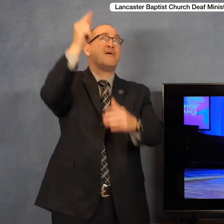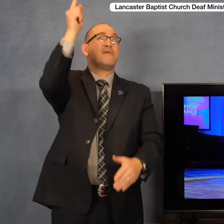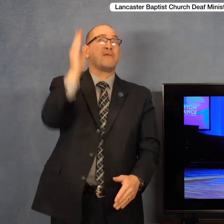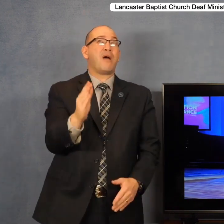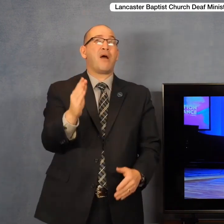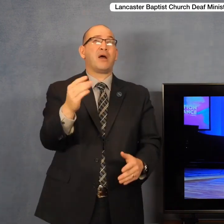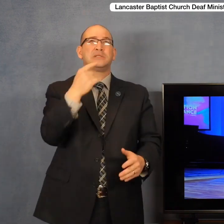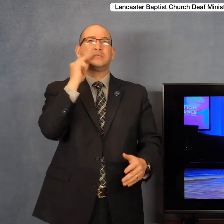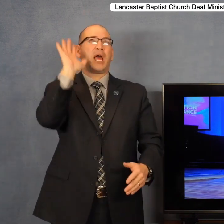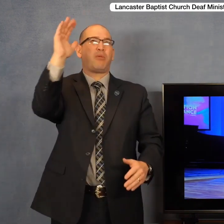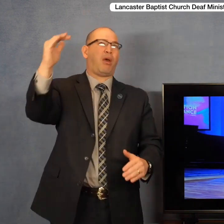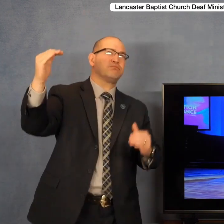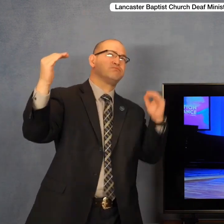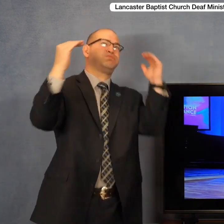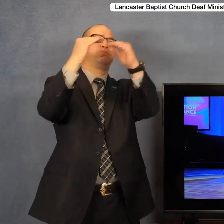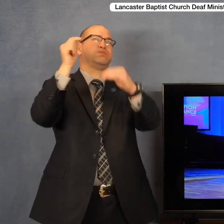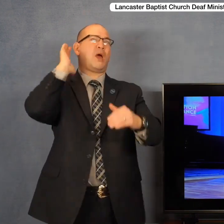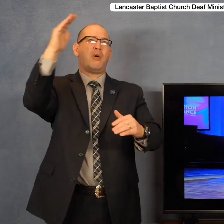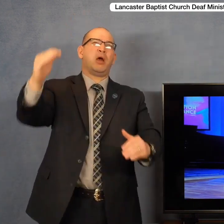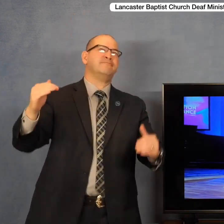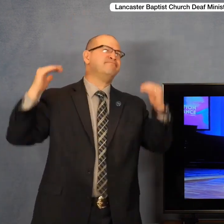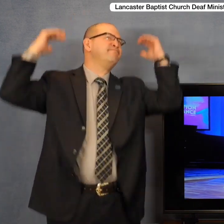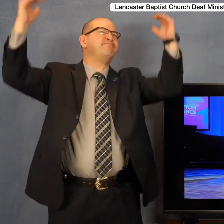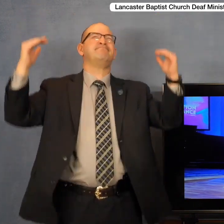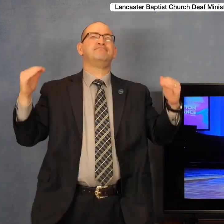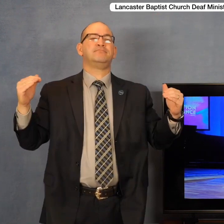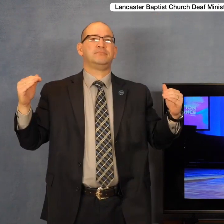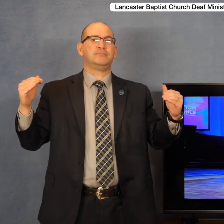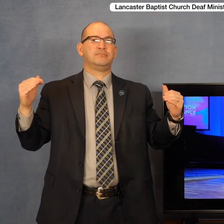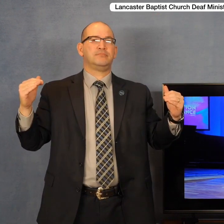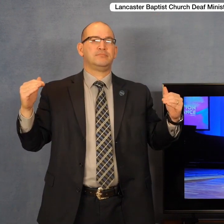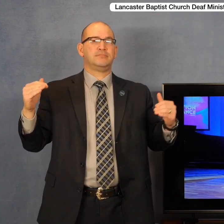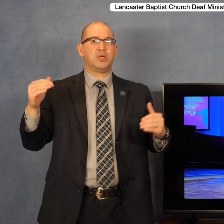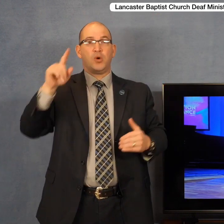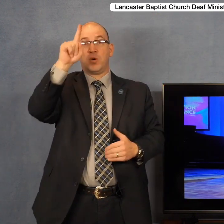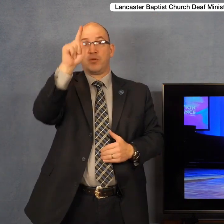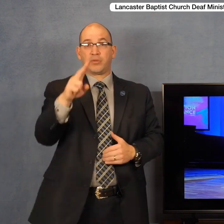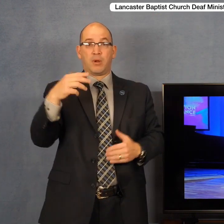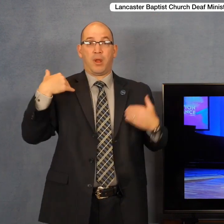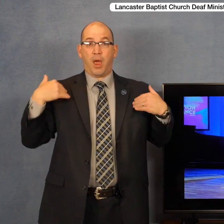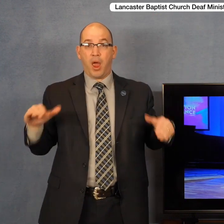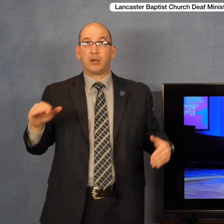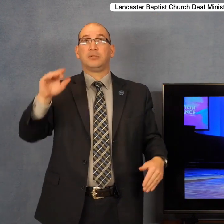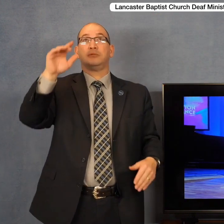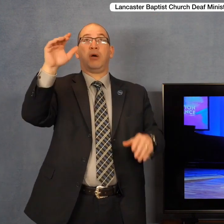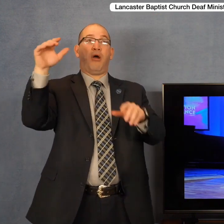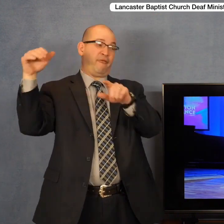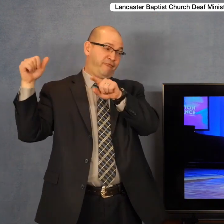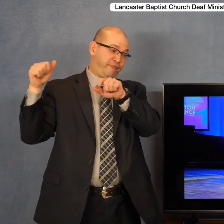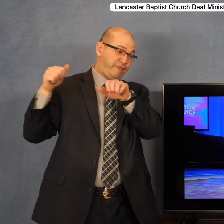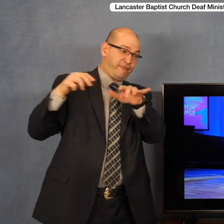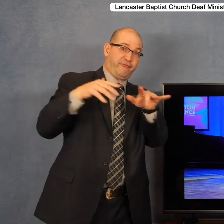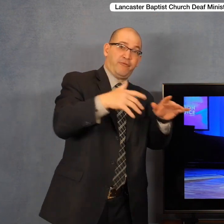will ascend unto the Most High, I will be like unto the Most High God, 33% of all the angelic beings followed the fallen